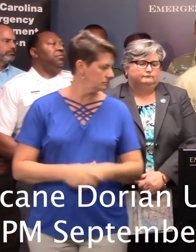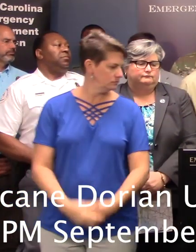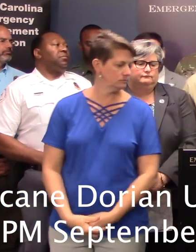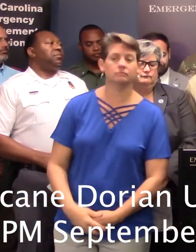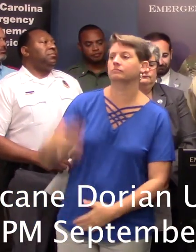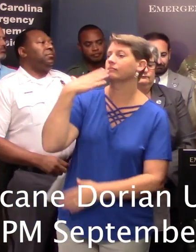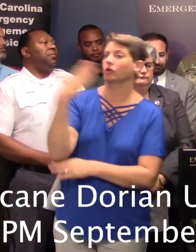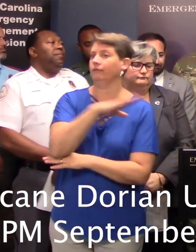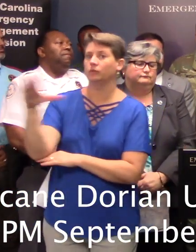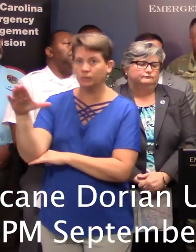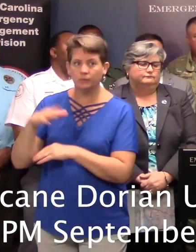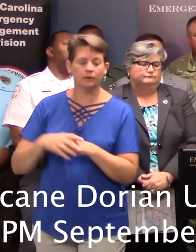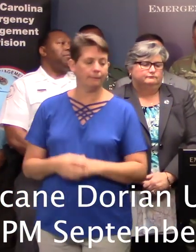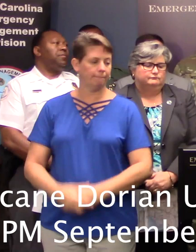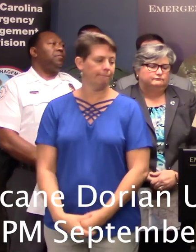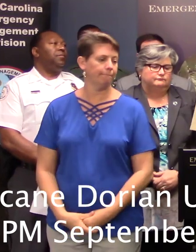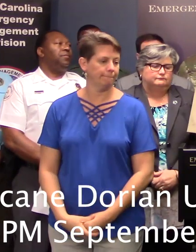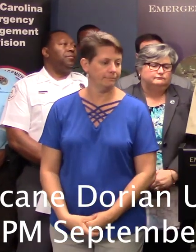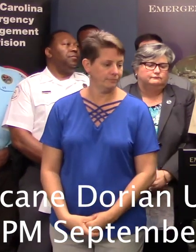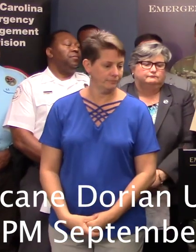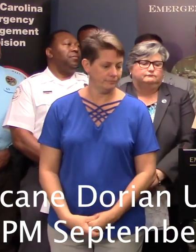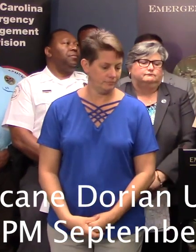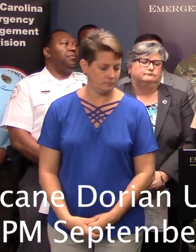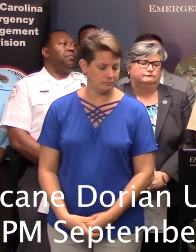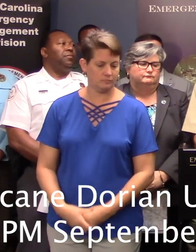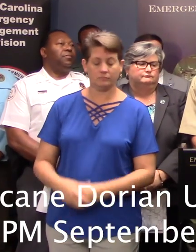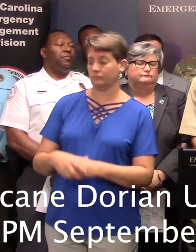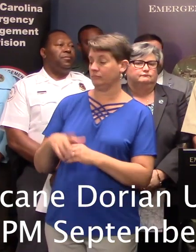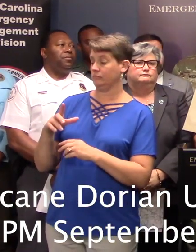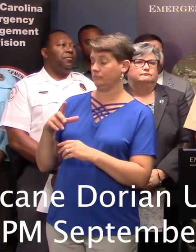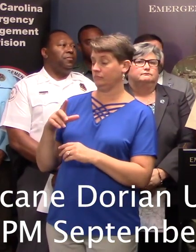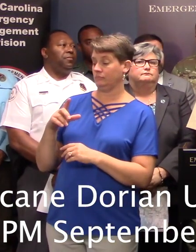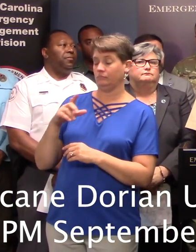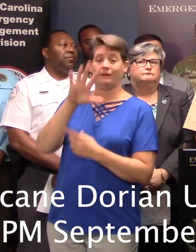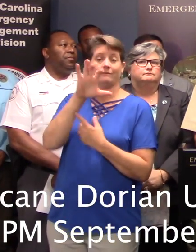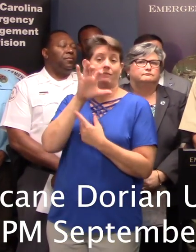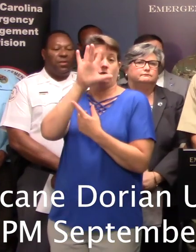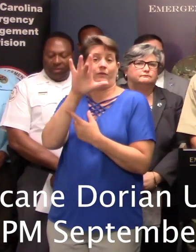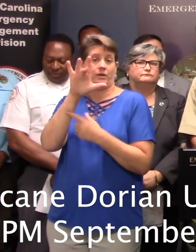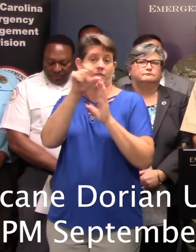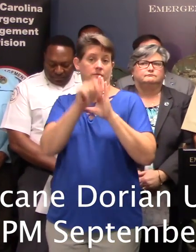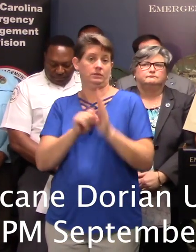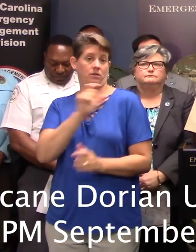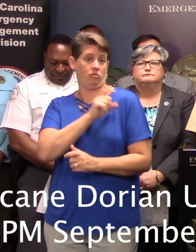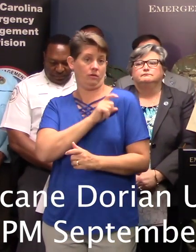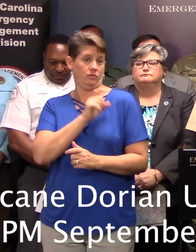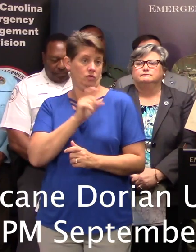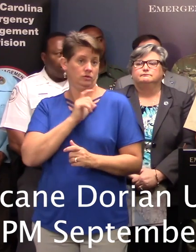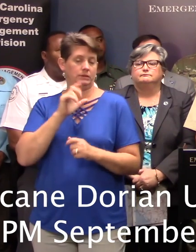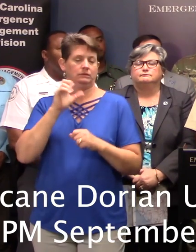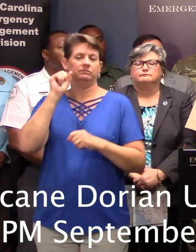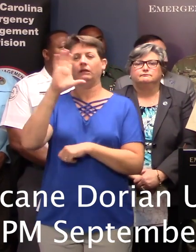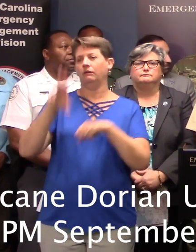Good afternoon. As yesterday, we have 525 state law enforcement and South Carolina National